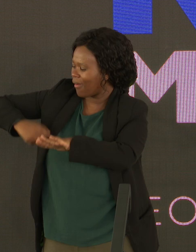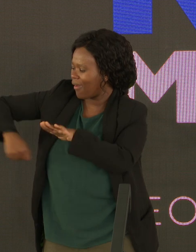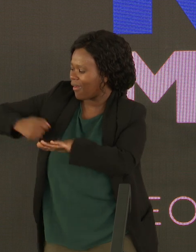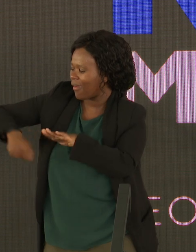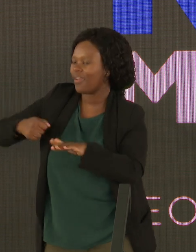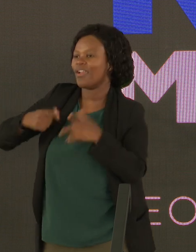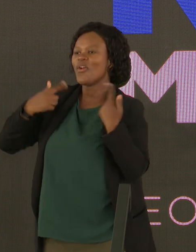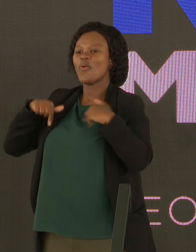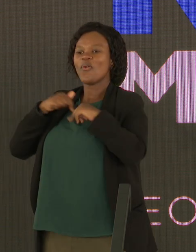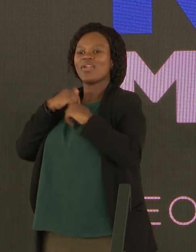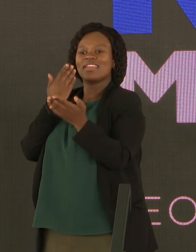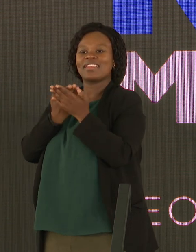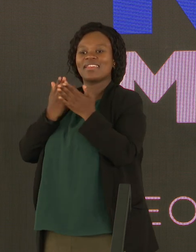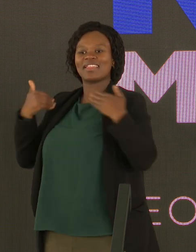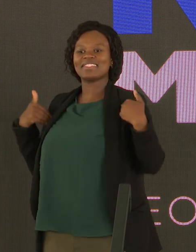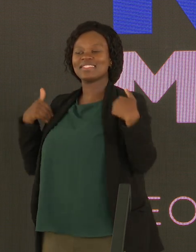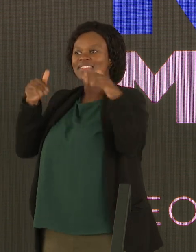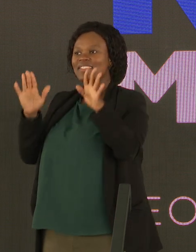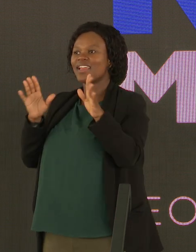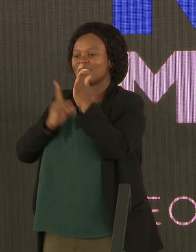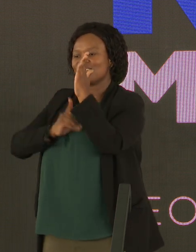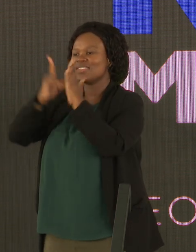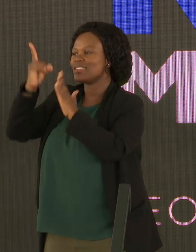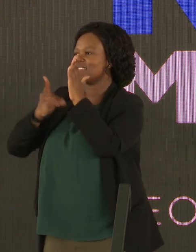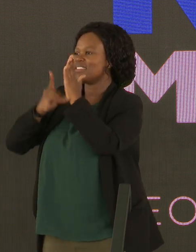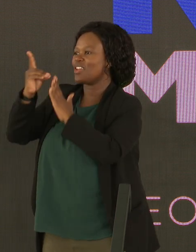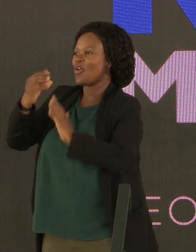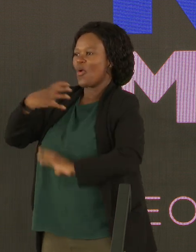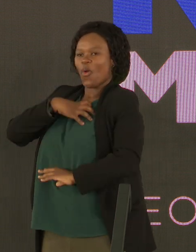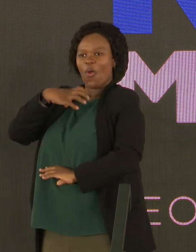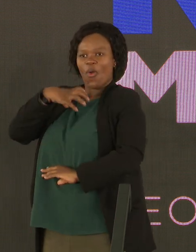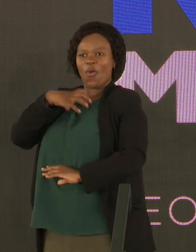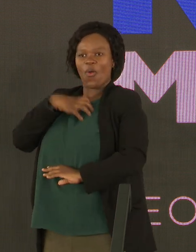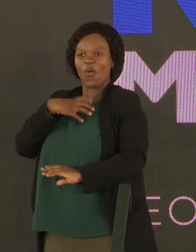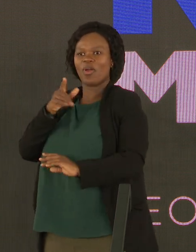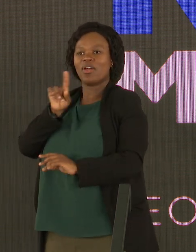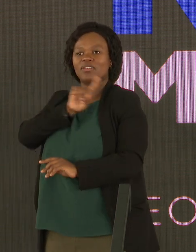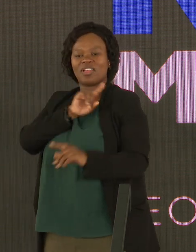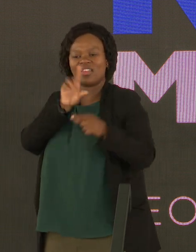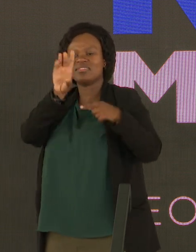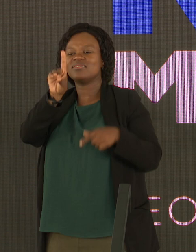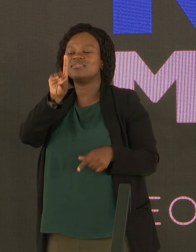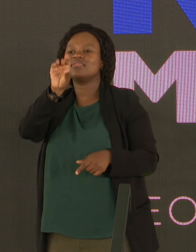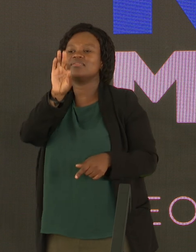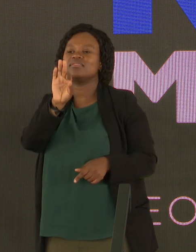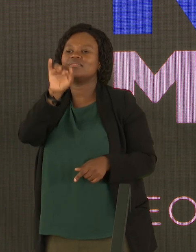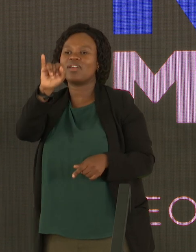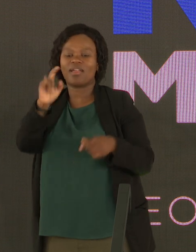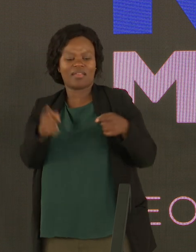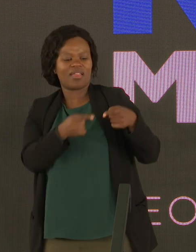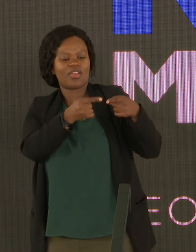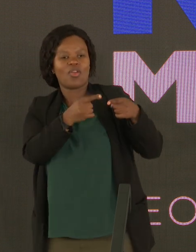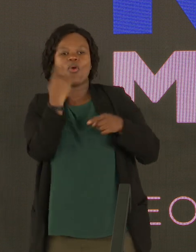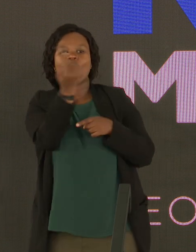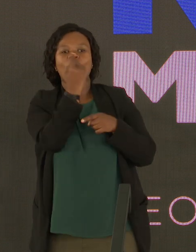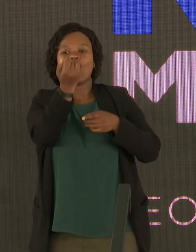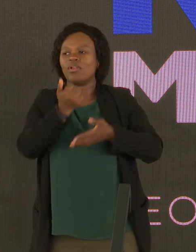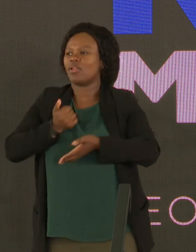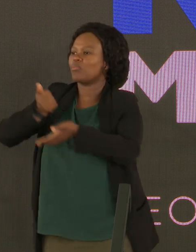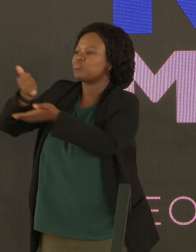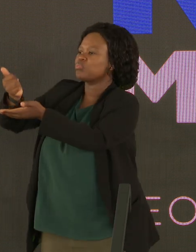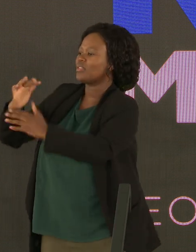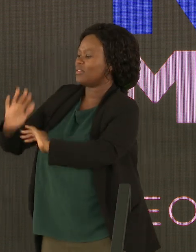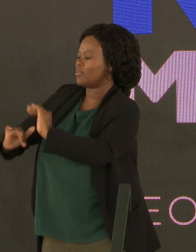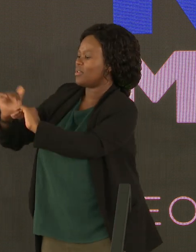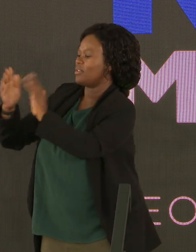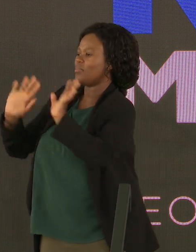that we can start to develop our own local economies. The DFI must not just be there to just finance the establishment because what